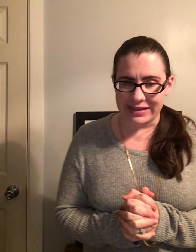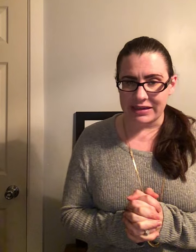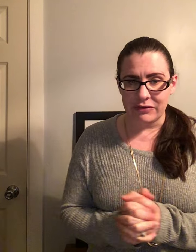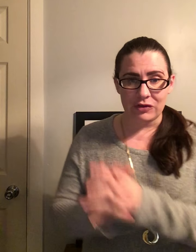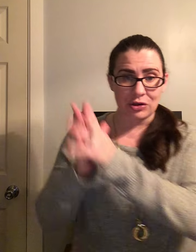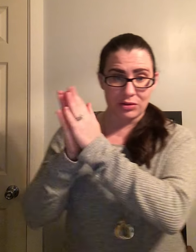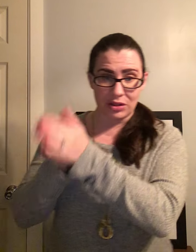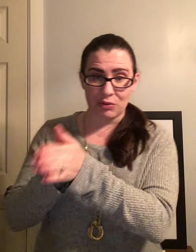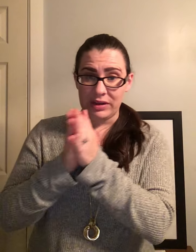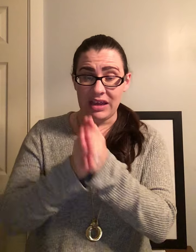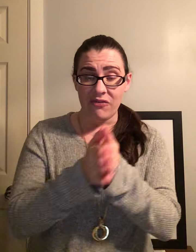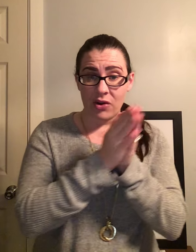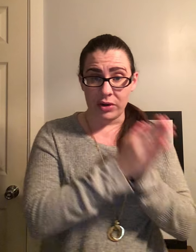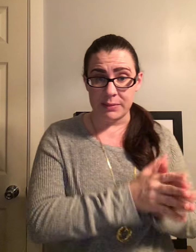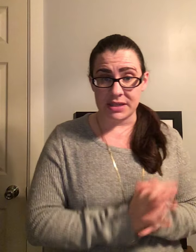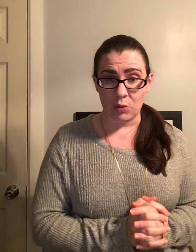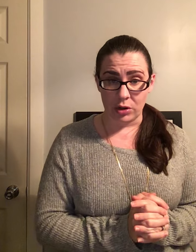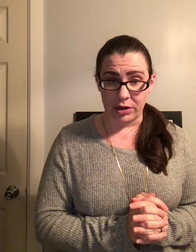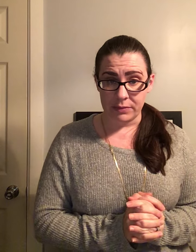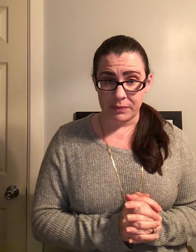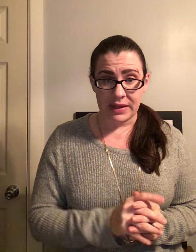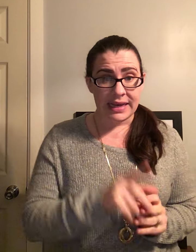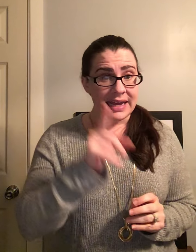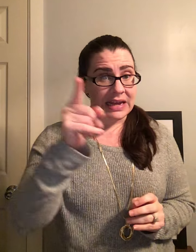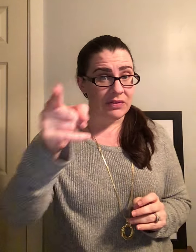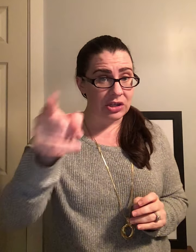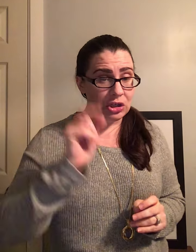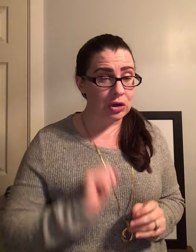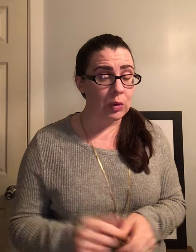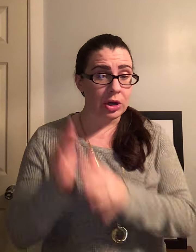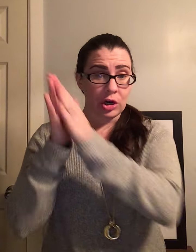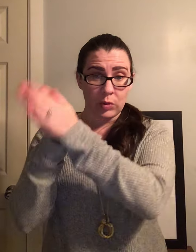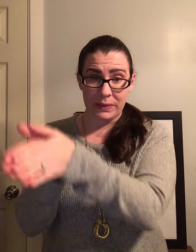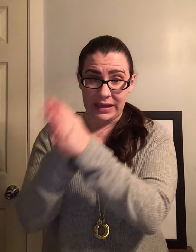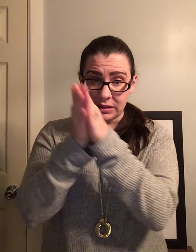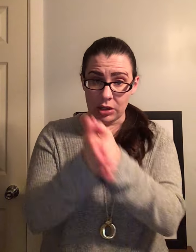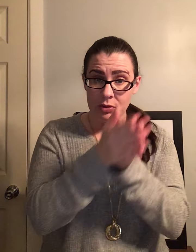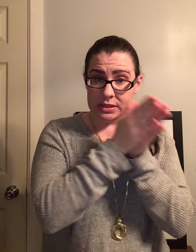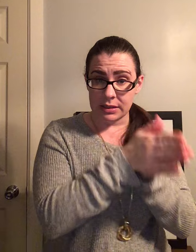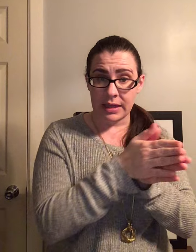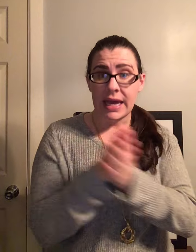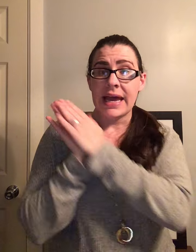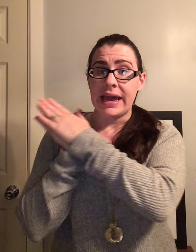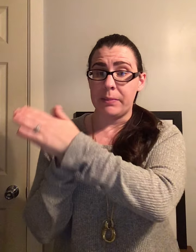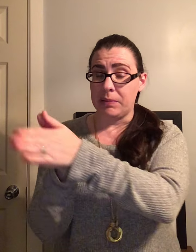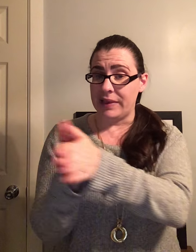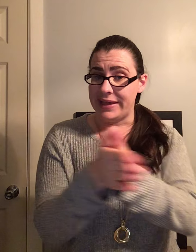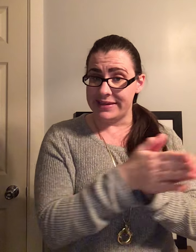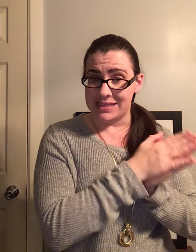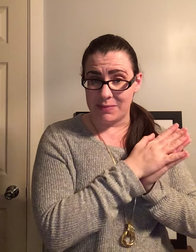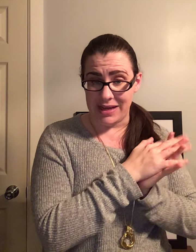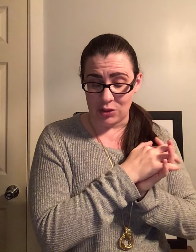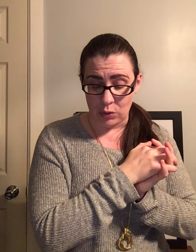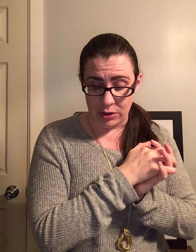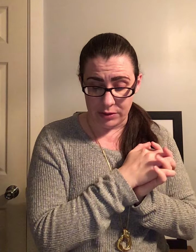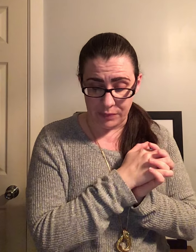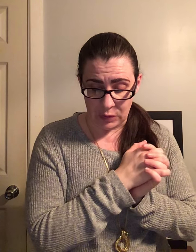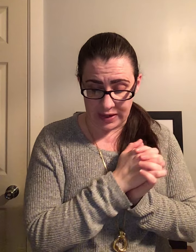give you the three phonemes in a word and then you are going to repeat those and blend it to make the word. Okay?